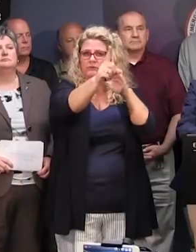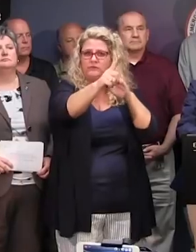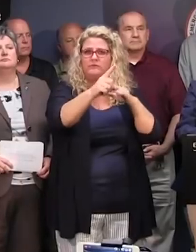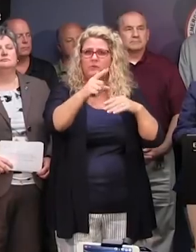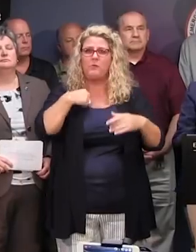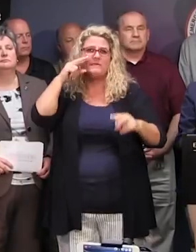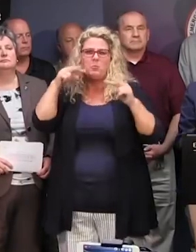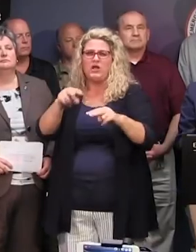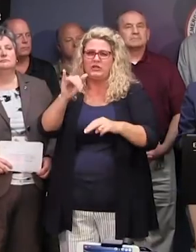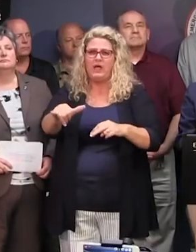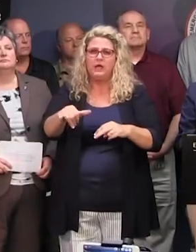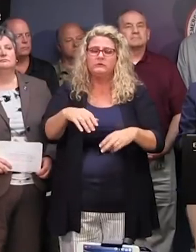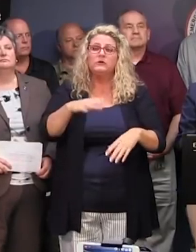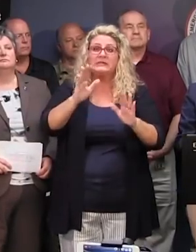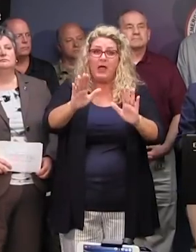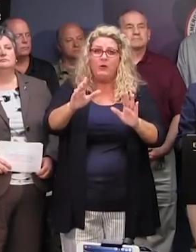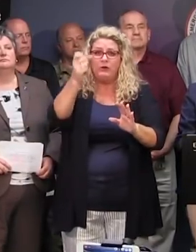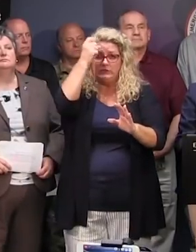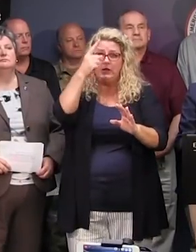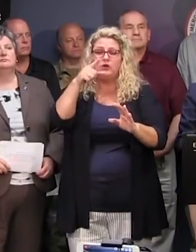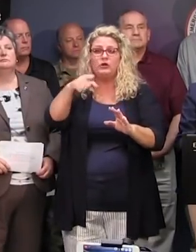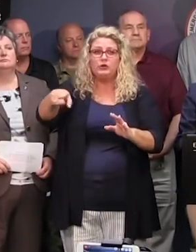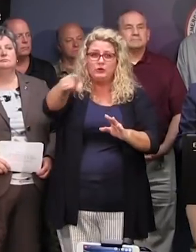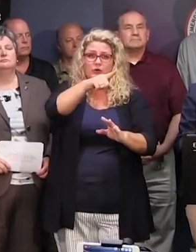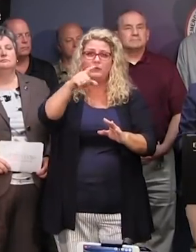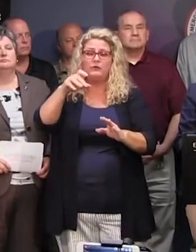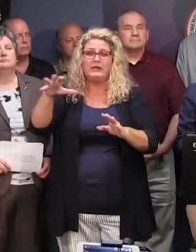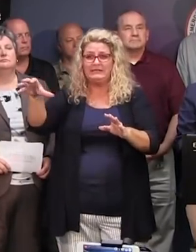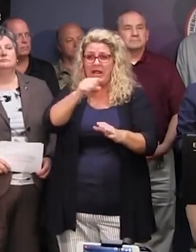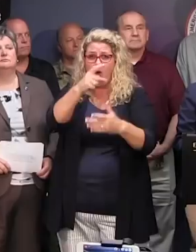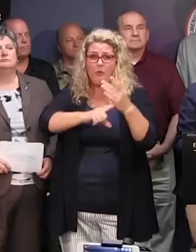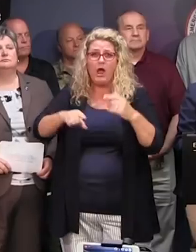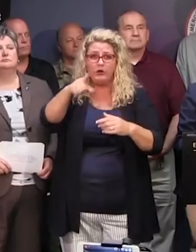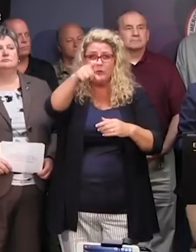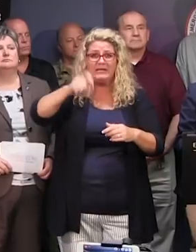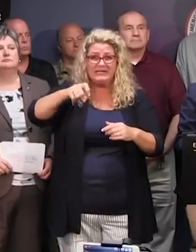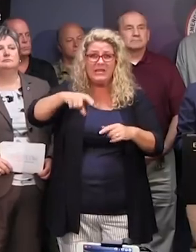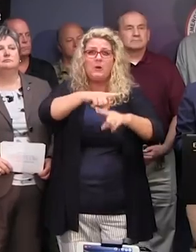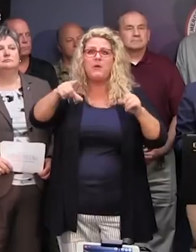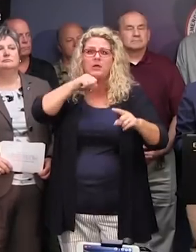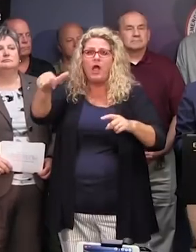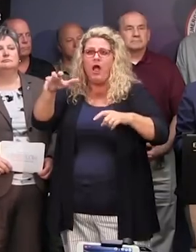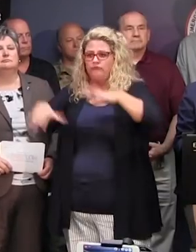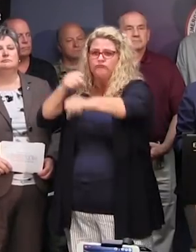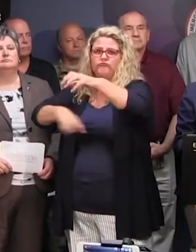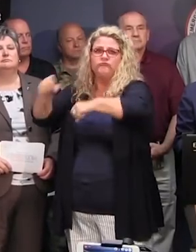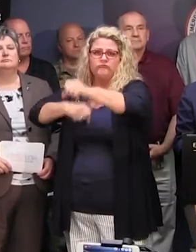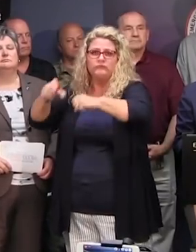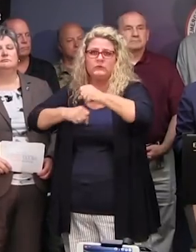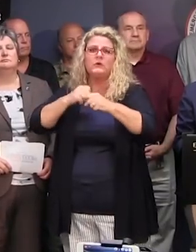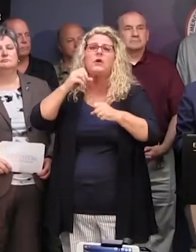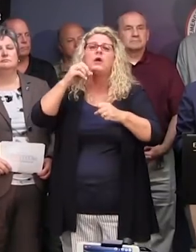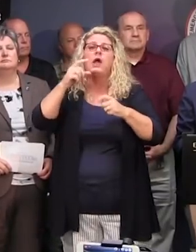to take a moment to ask that you take what you need for purposes of evacuation, but that you not hoard. You know, go to the gas